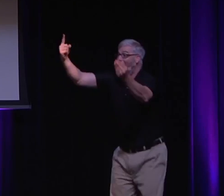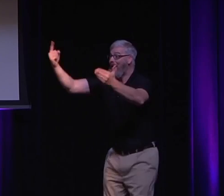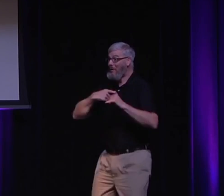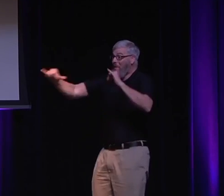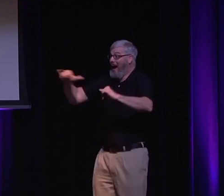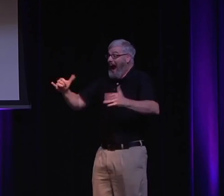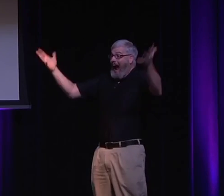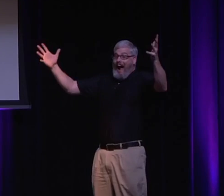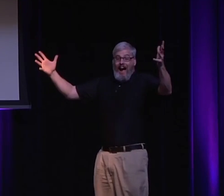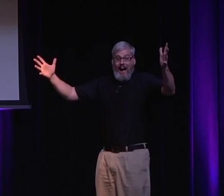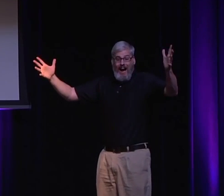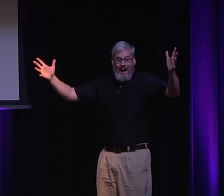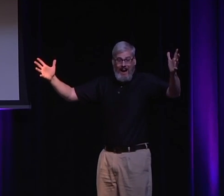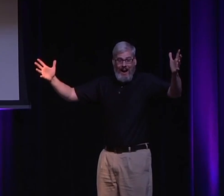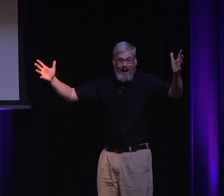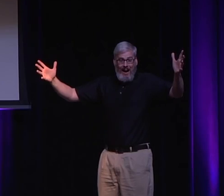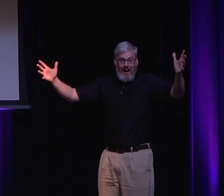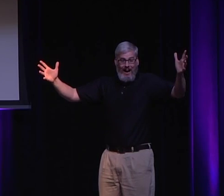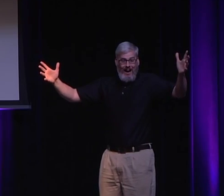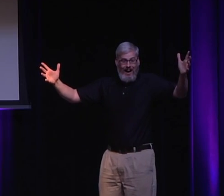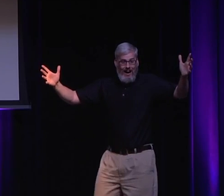I'm not the only one. I'm glad that there's someone here who's saying what I'm thinking.